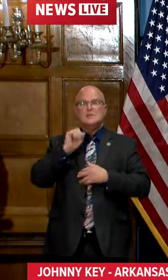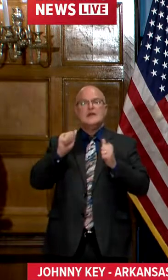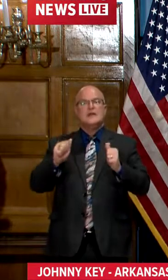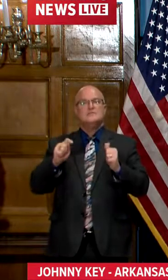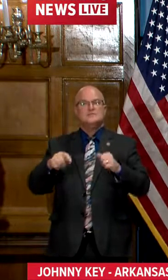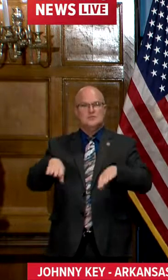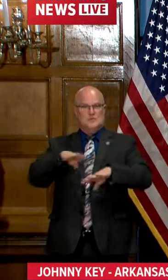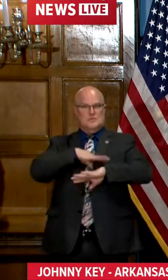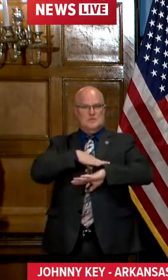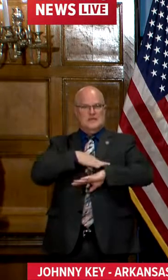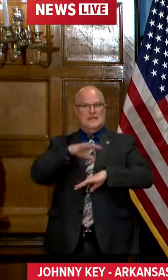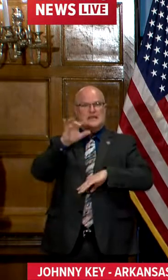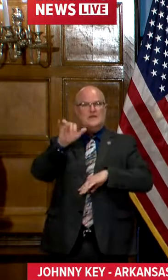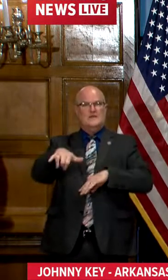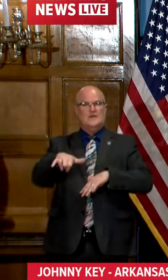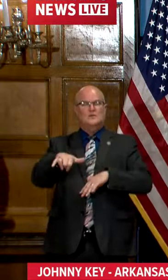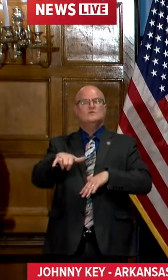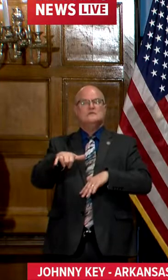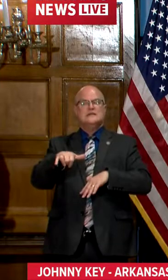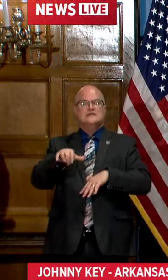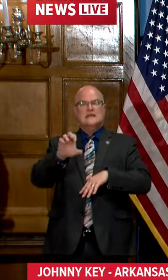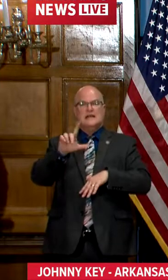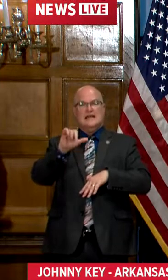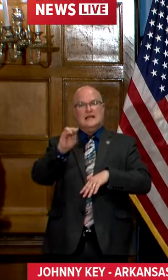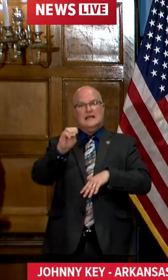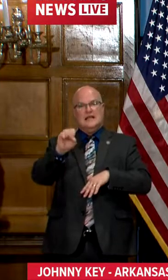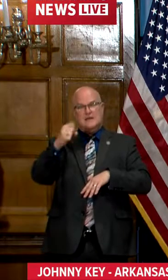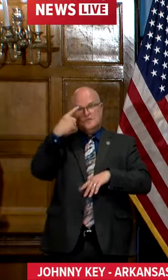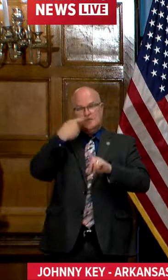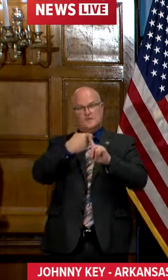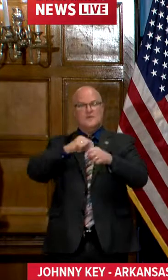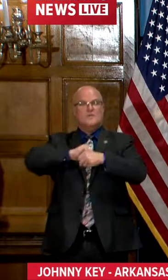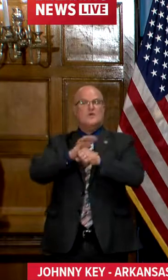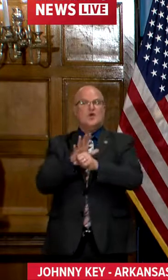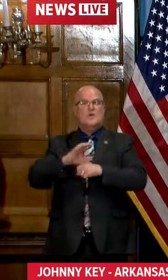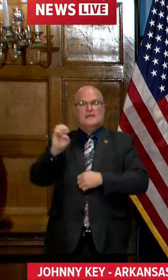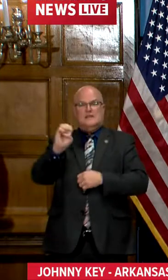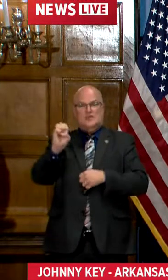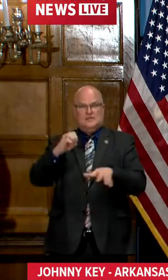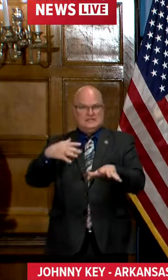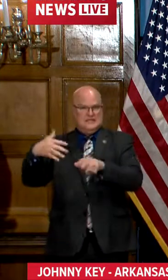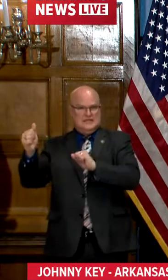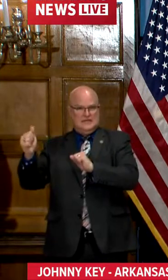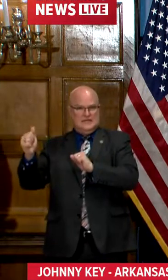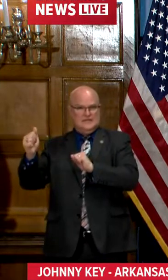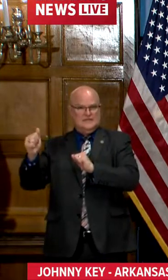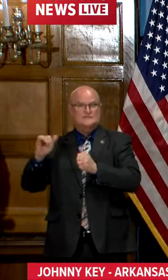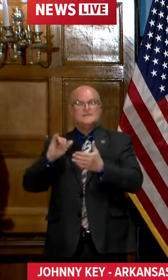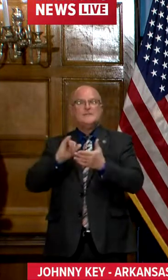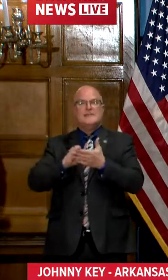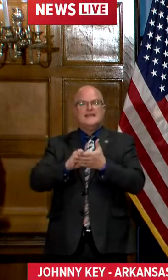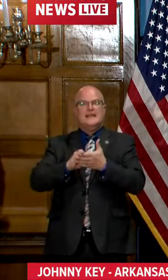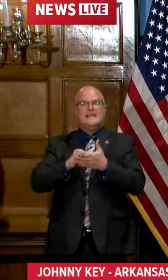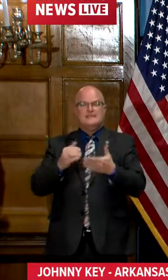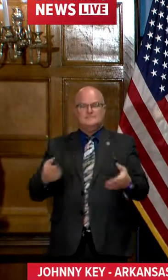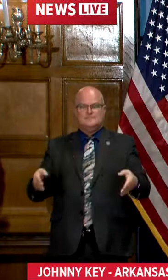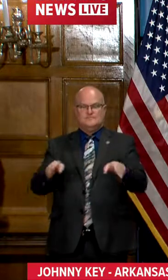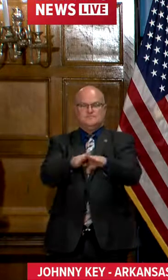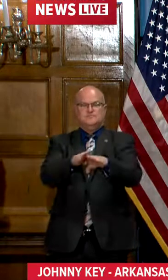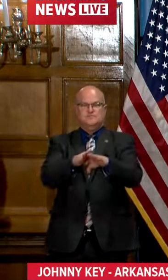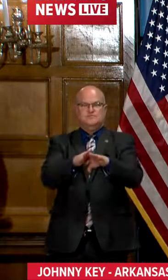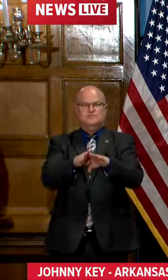be able to meet those outstanding claims from the covid emergency leave that will close the books on 2020